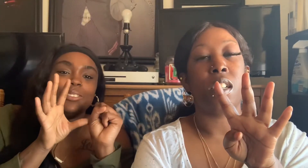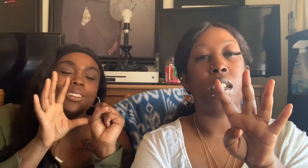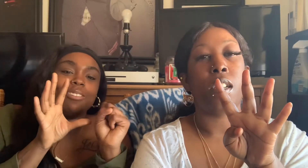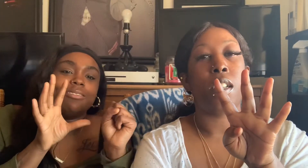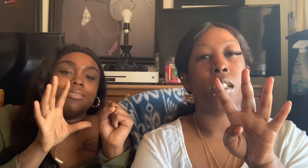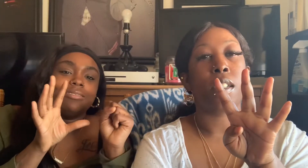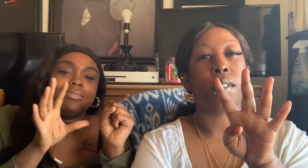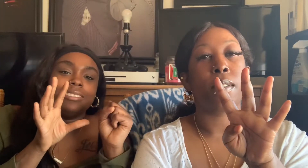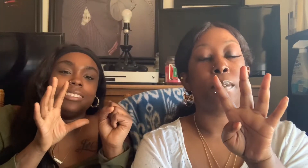no.